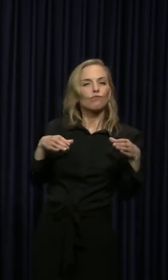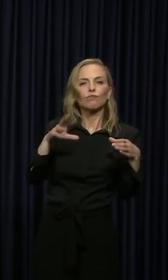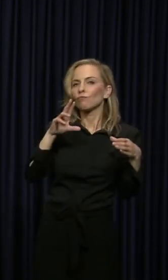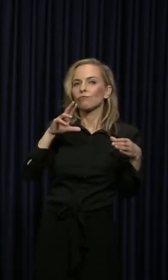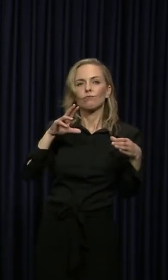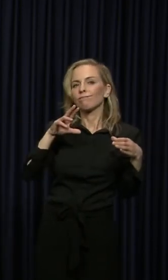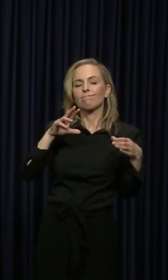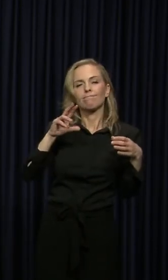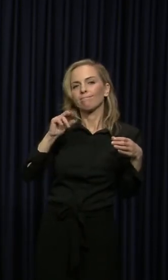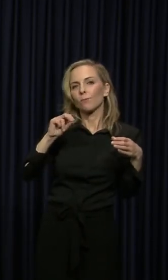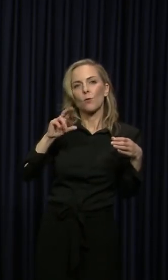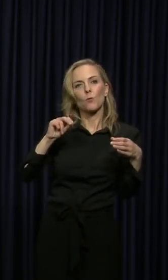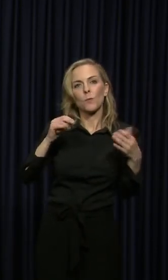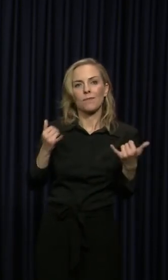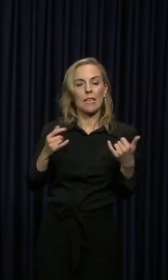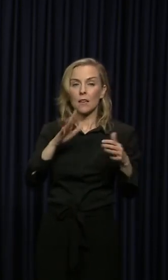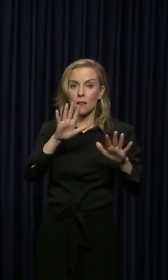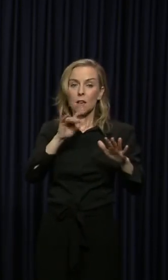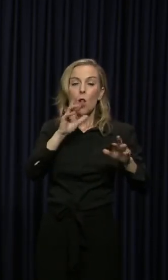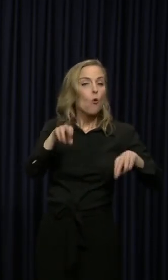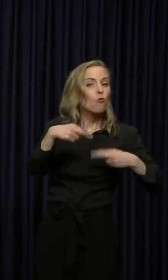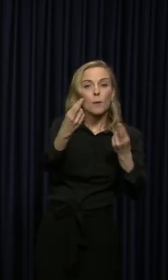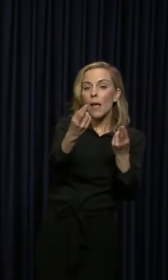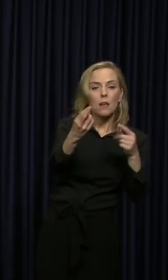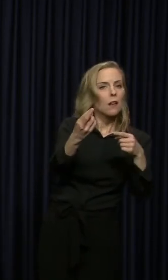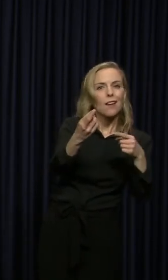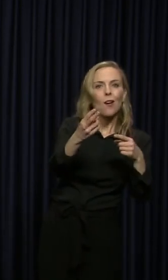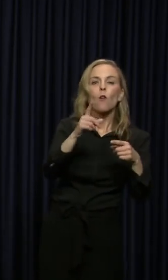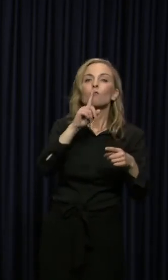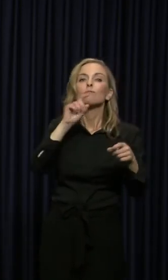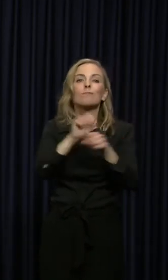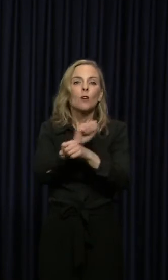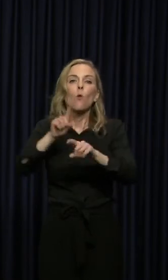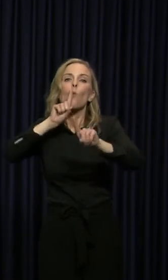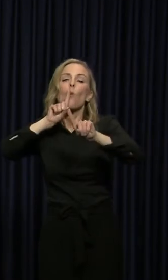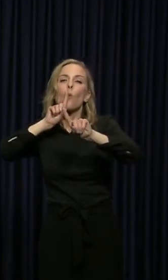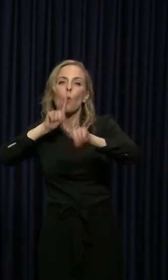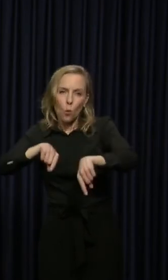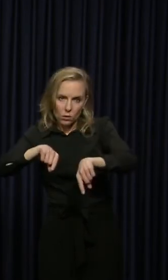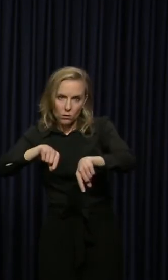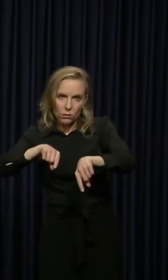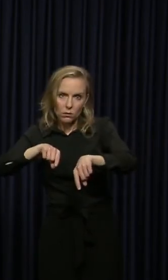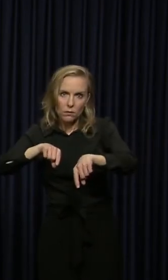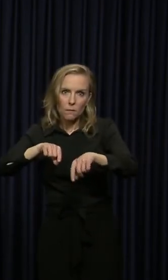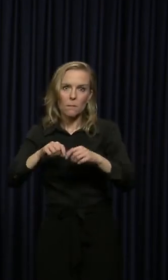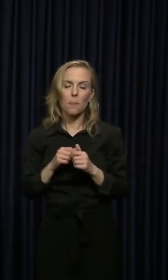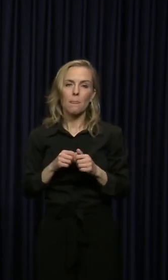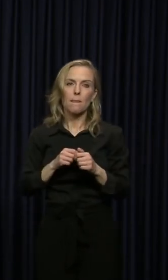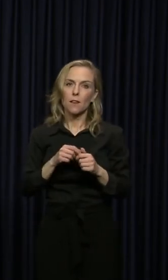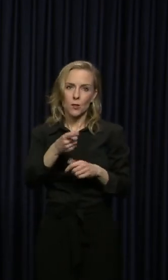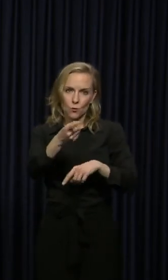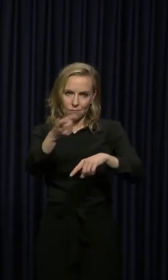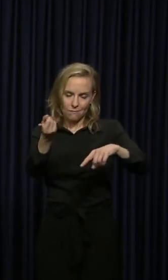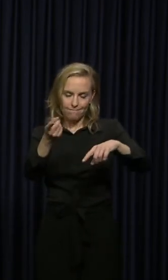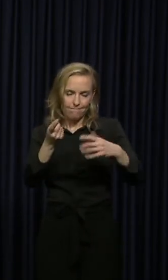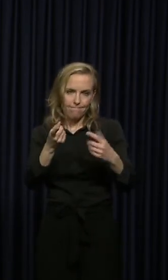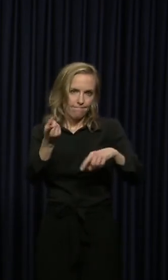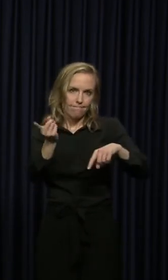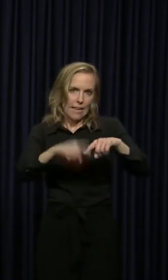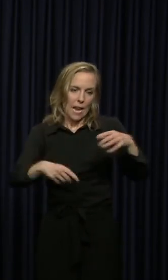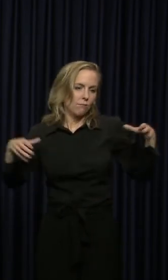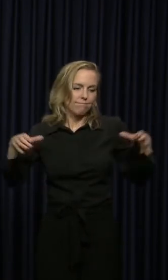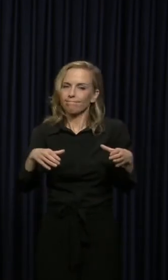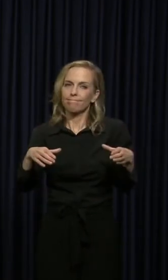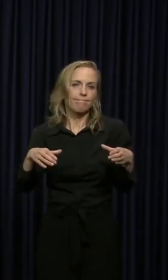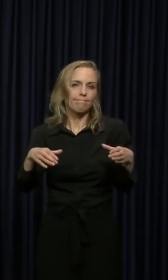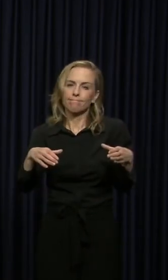That's not just our recommendation. That's part of an order. Guys, you can't do it. And while